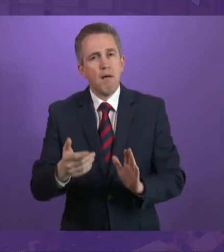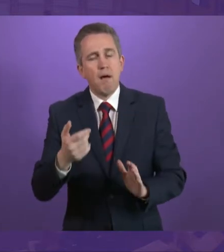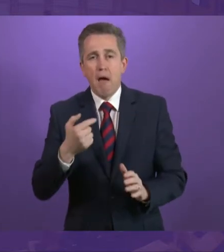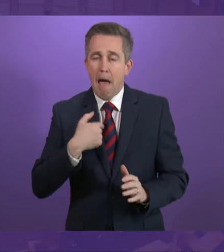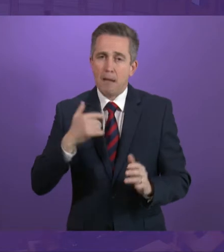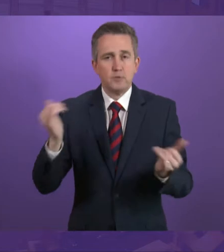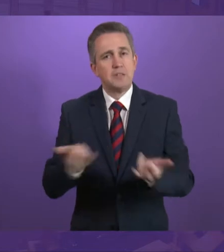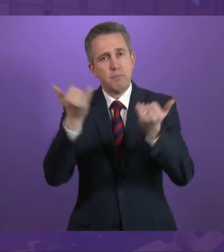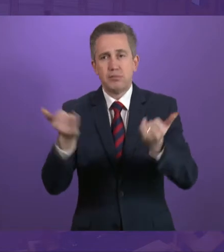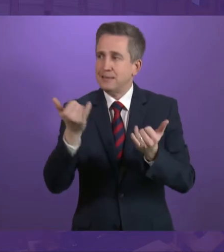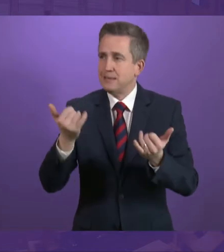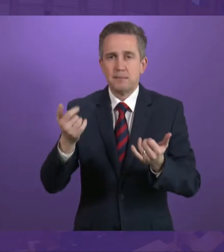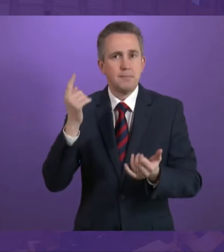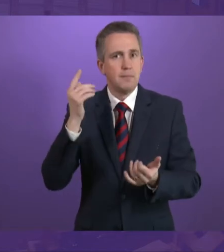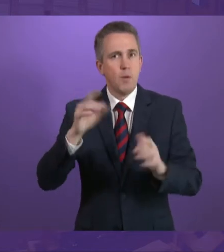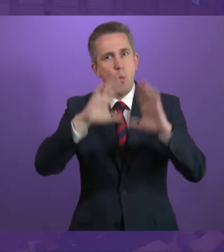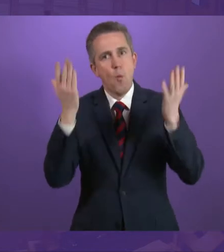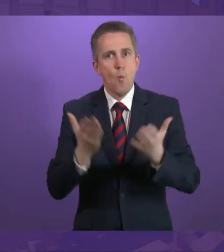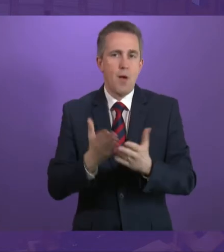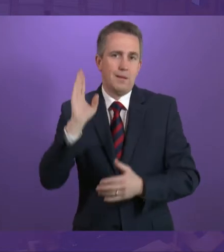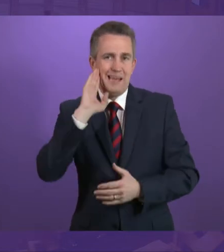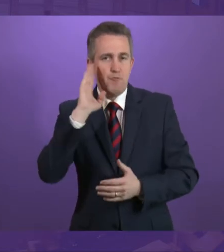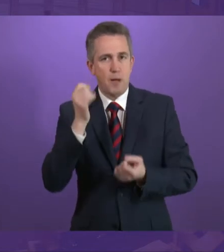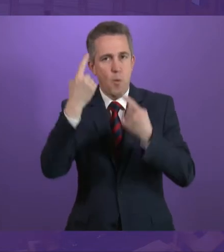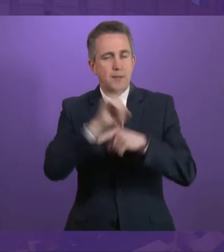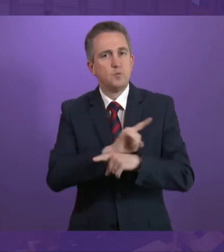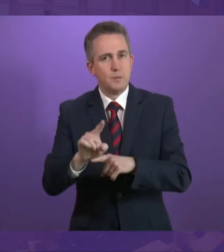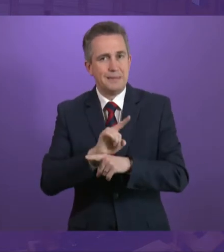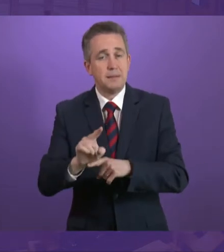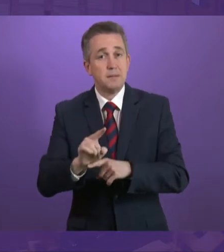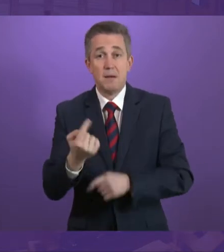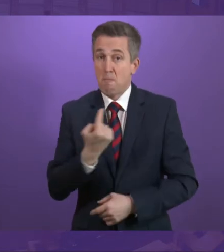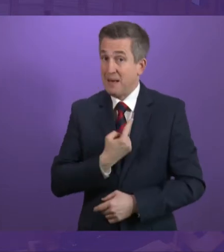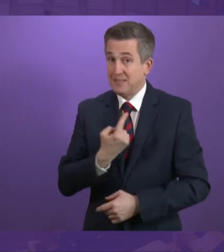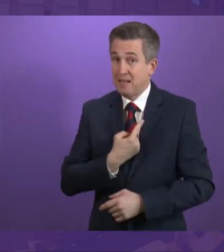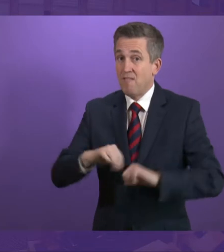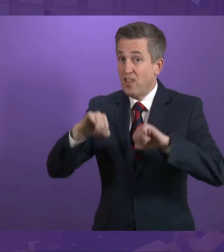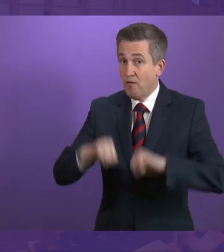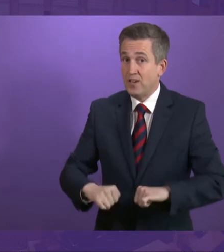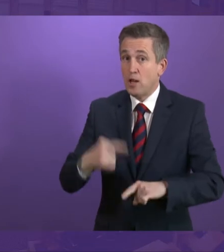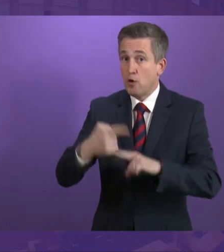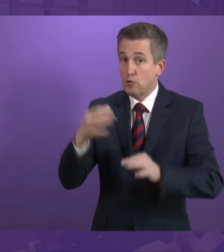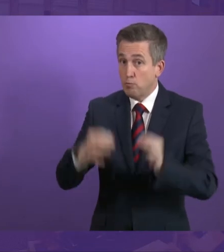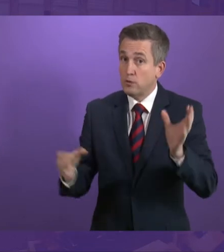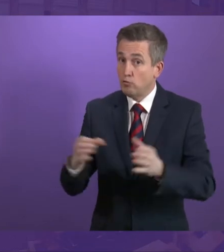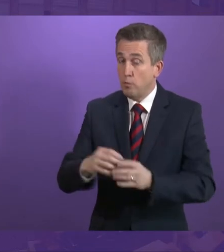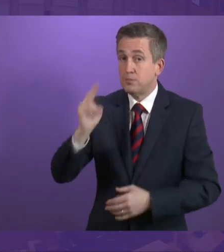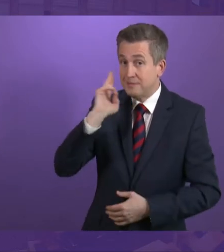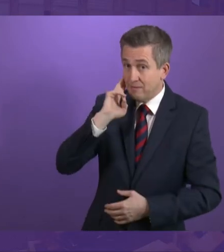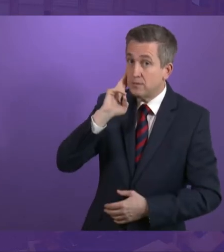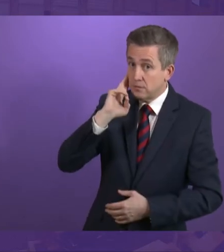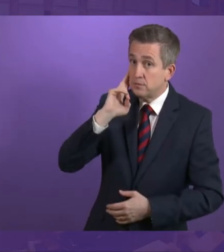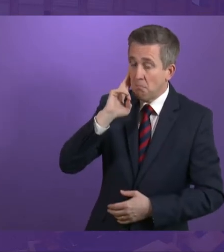celebrated in this Parliament. As convener of the Cross-Party Group on Deafness, I'm hugely grateful to